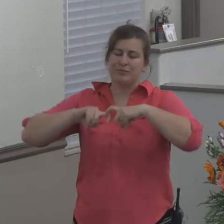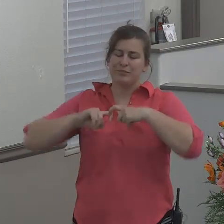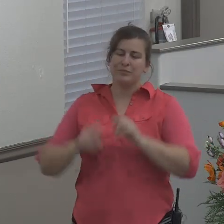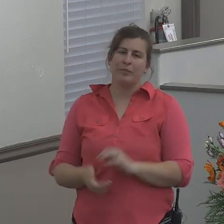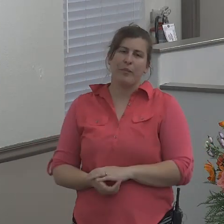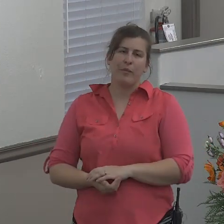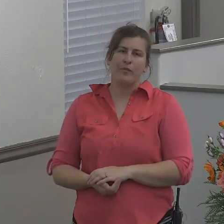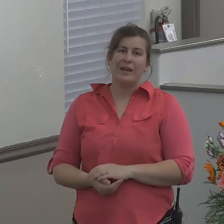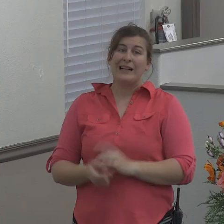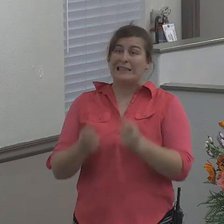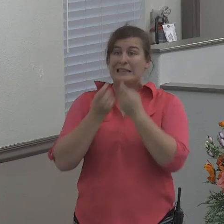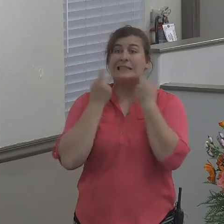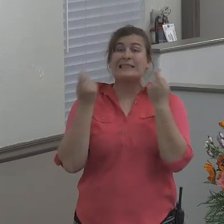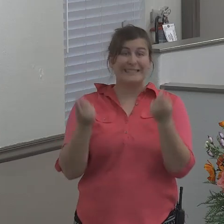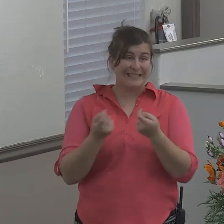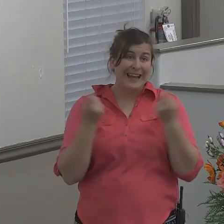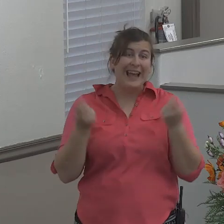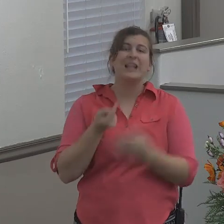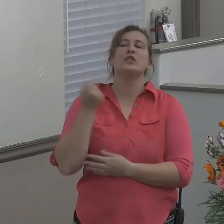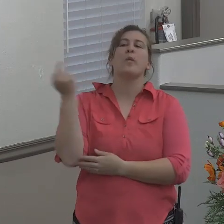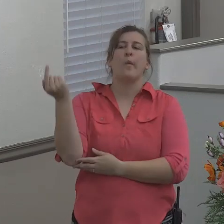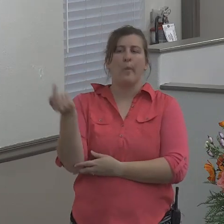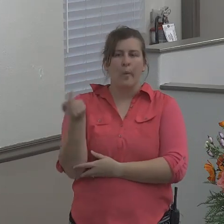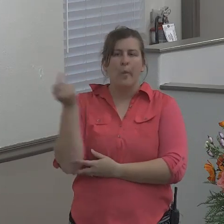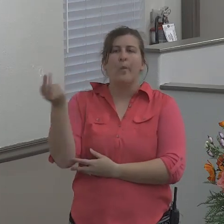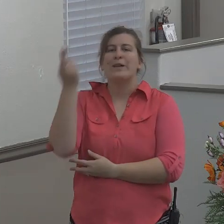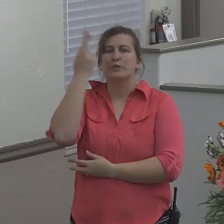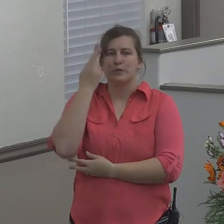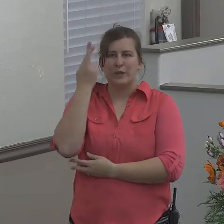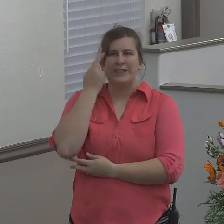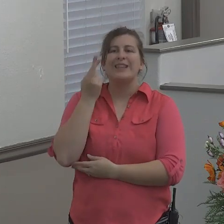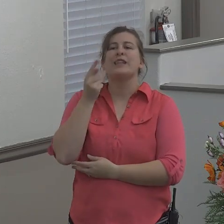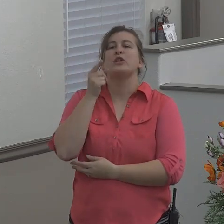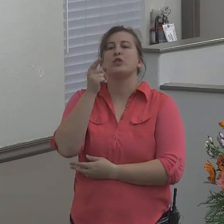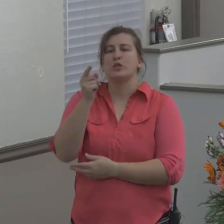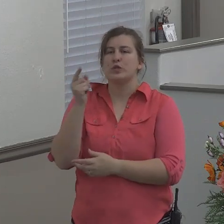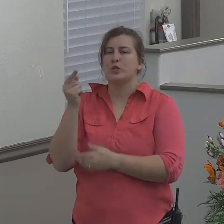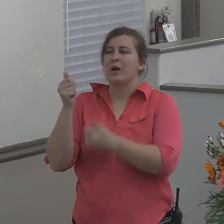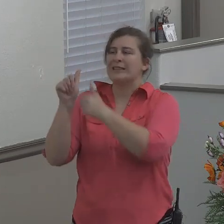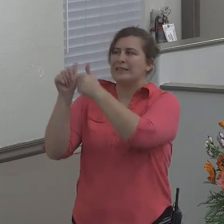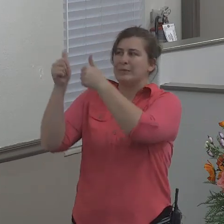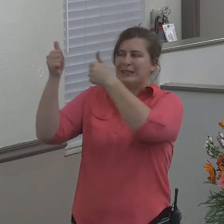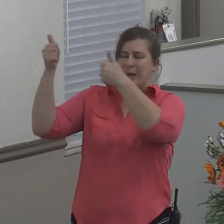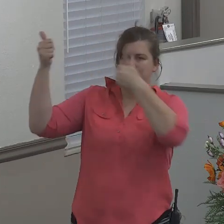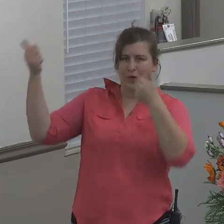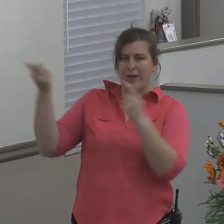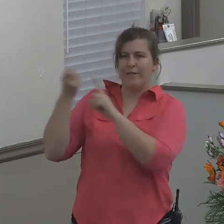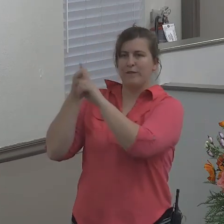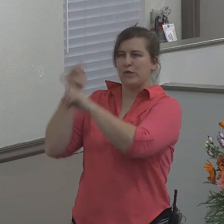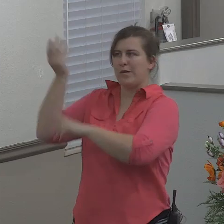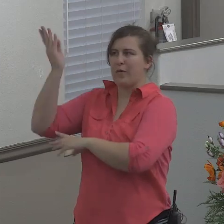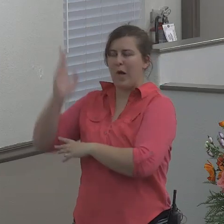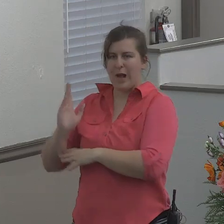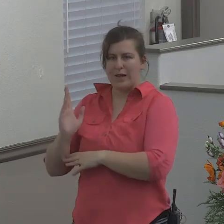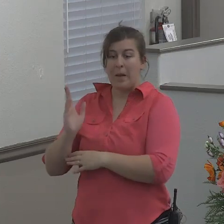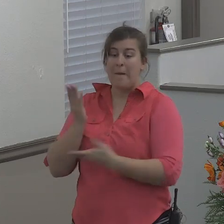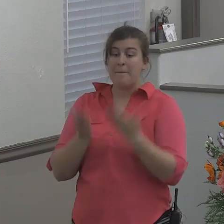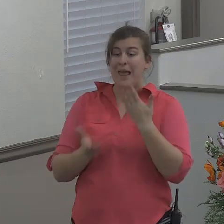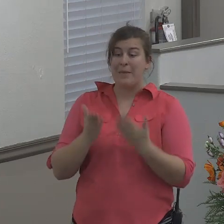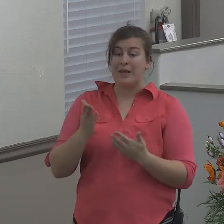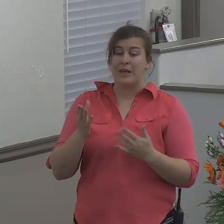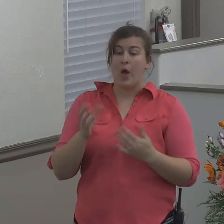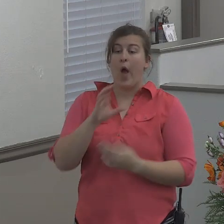that sin is always the reason that you're slipping away from God. It may be the sin of omission